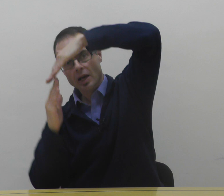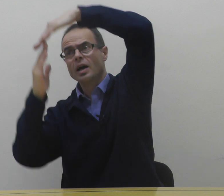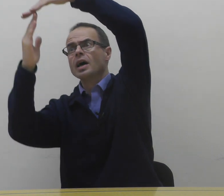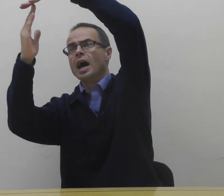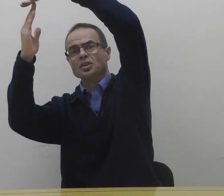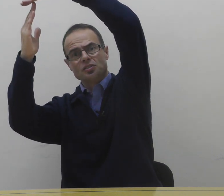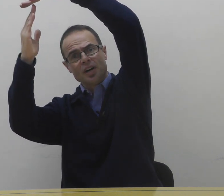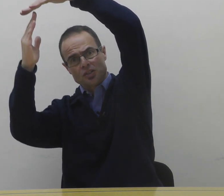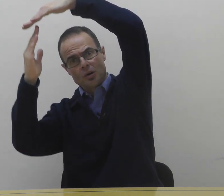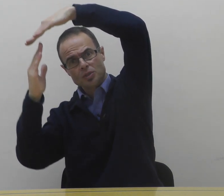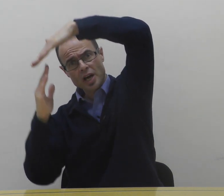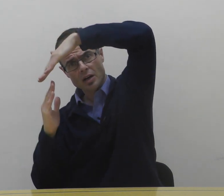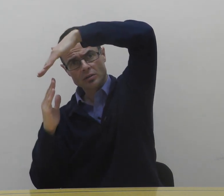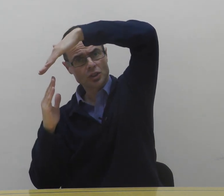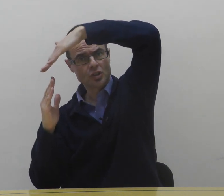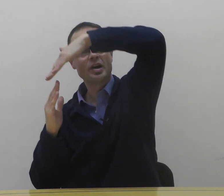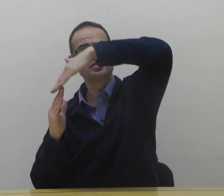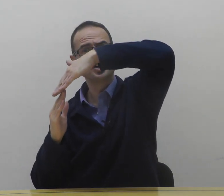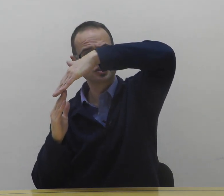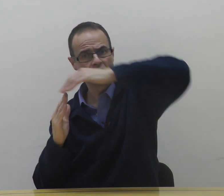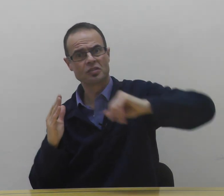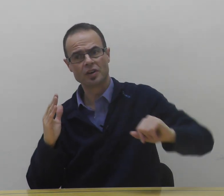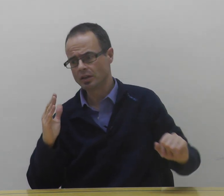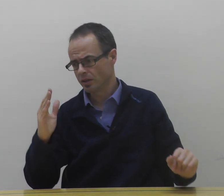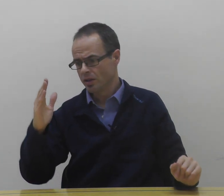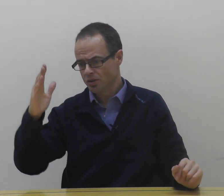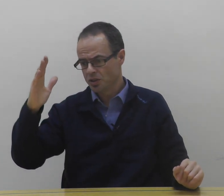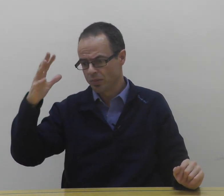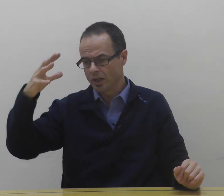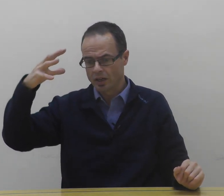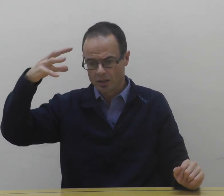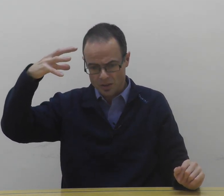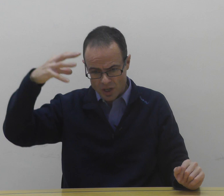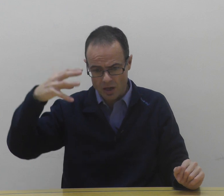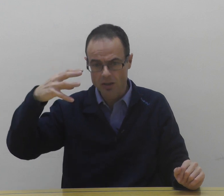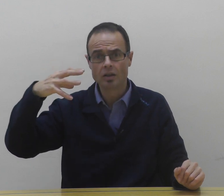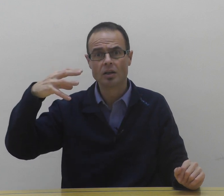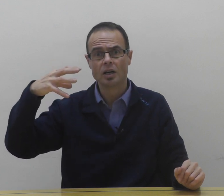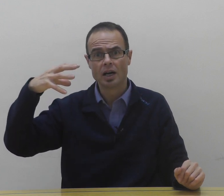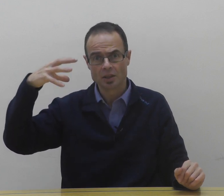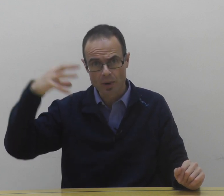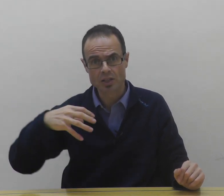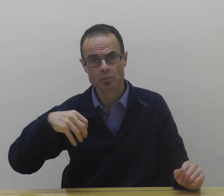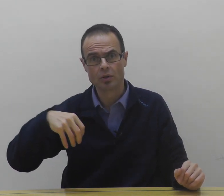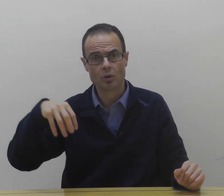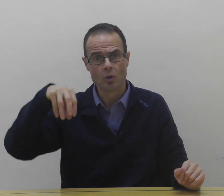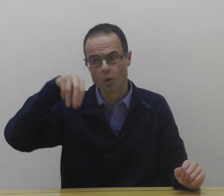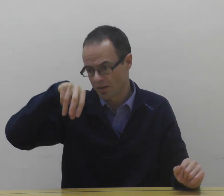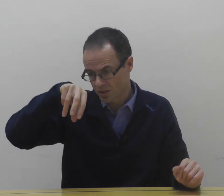And as the face drops down due to craniofacial dystrophy, this is bringing the tongue and the mandible, where it's